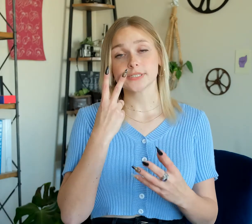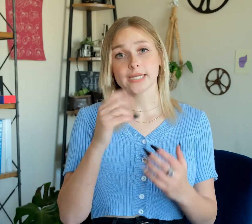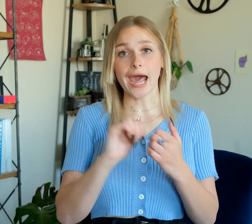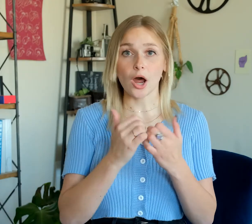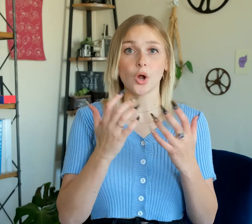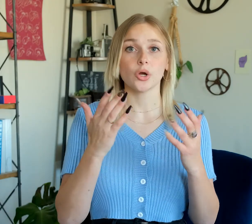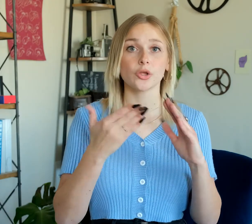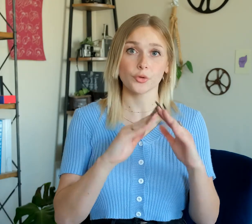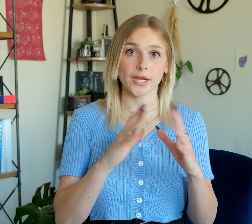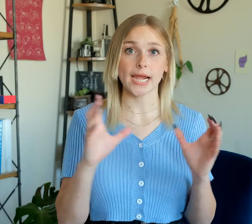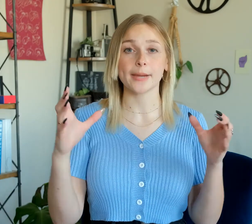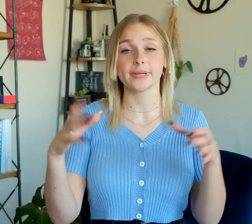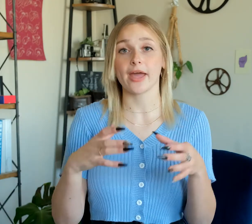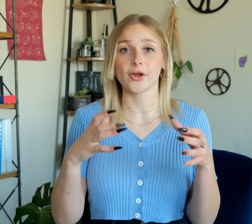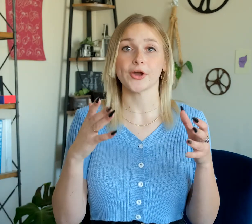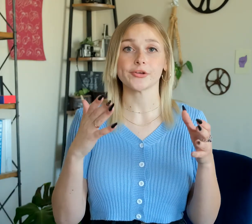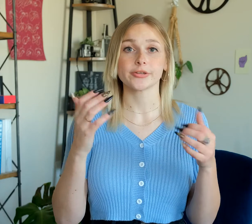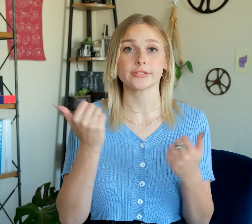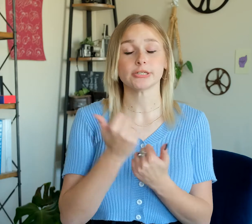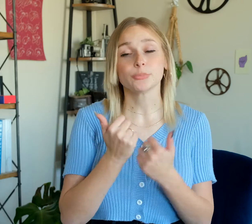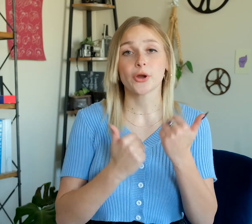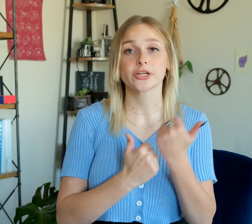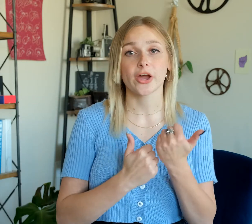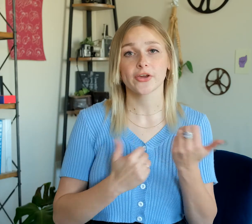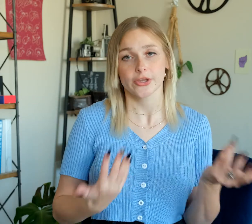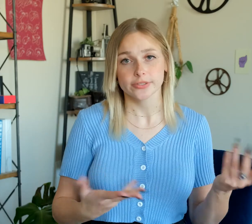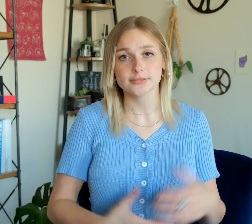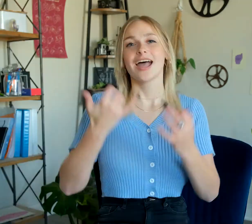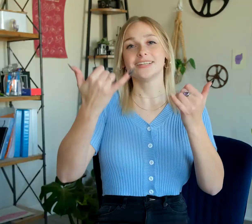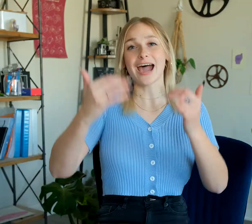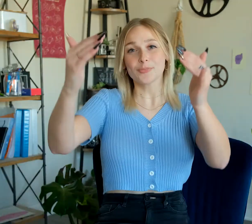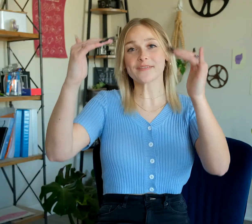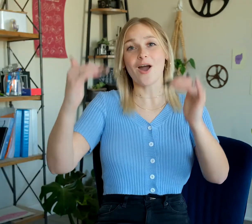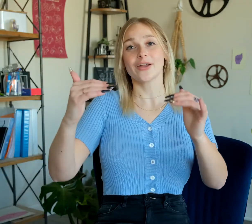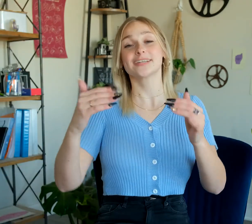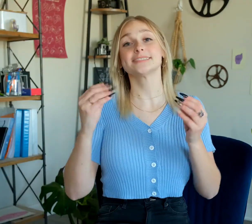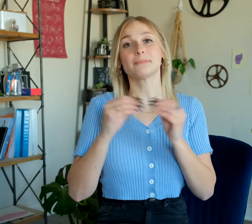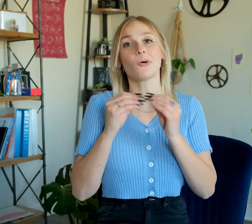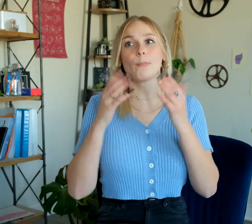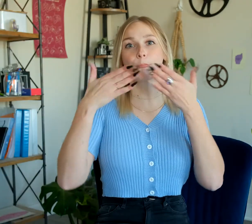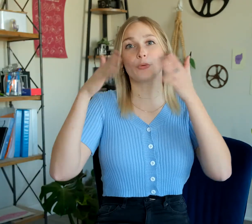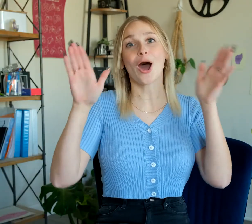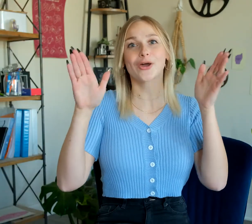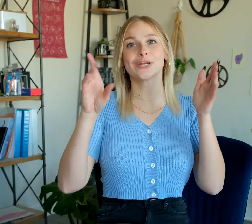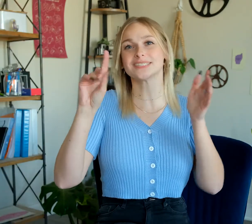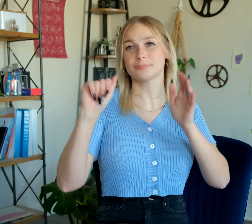to see how communities live together to support each other. Now moving on to some more broader disability